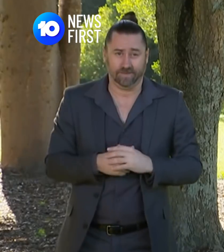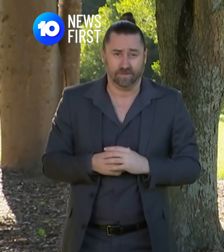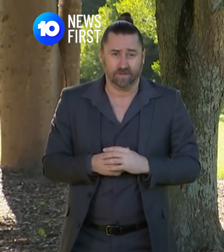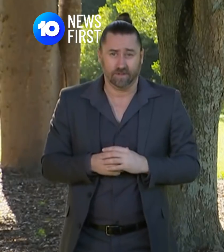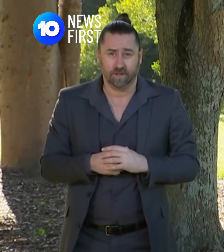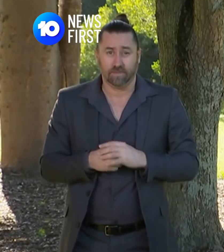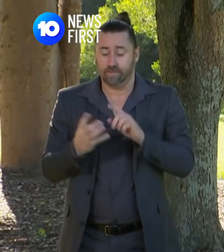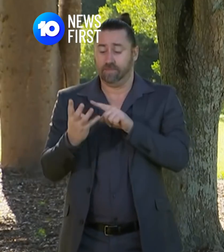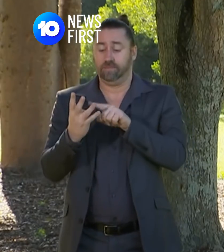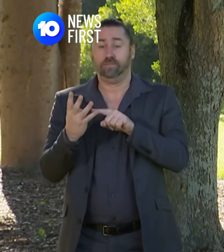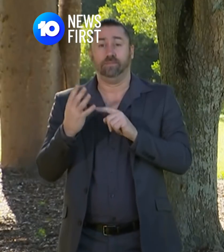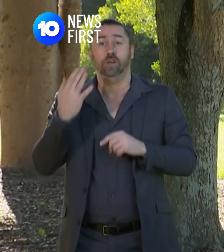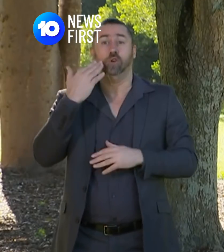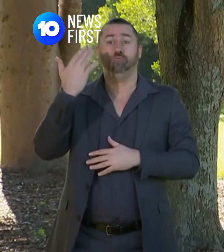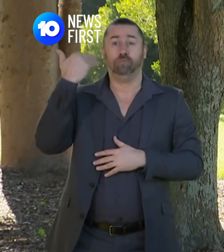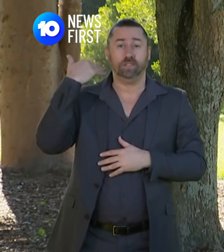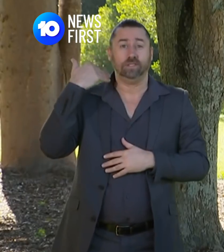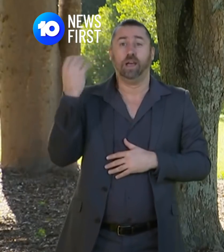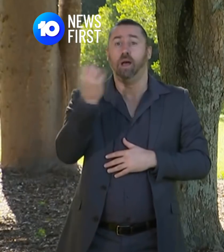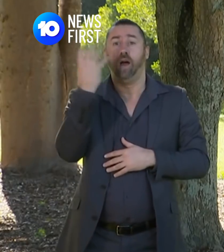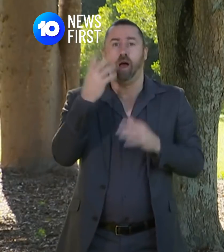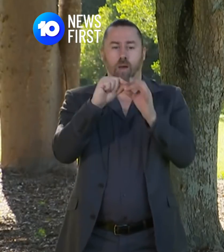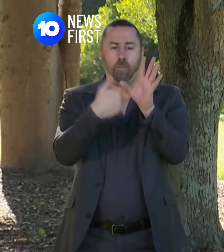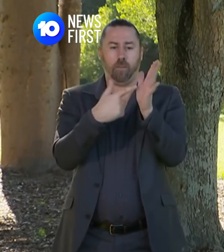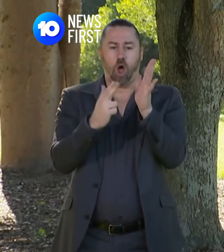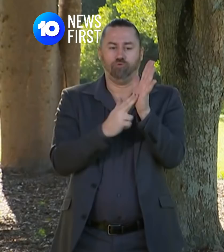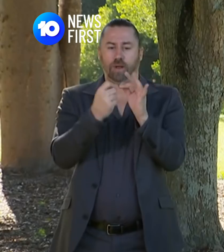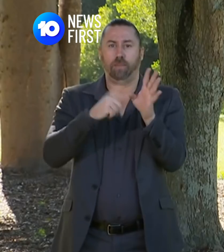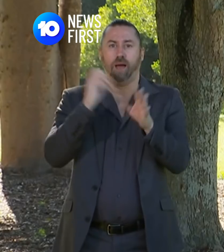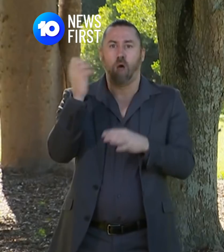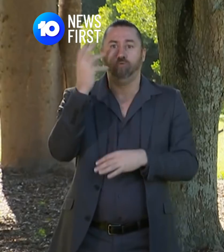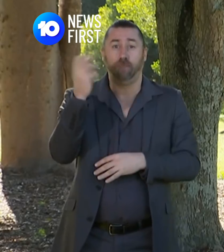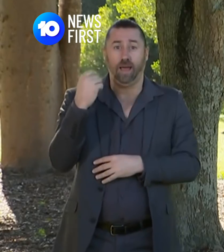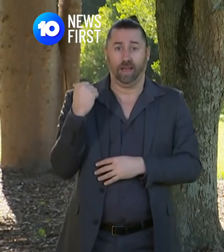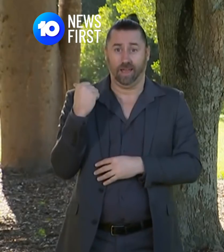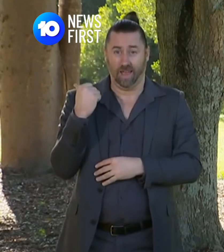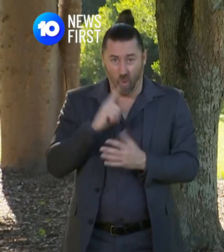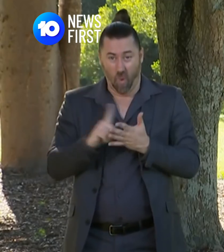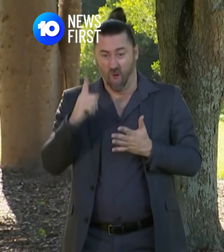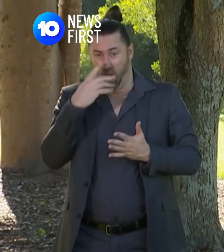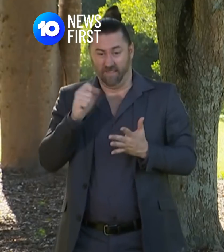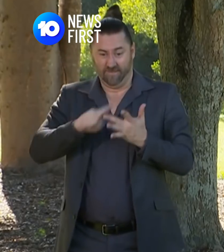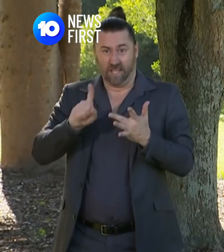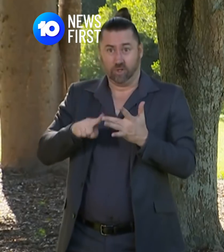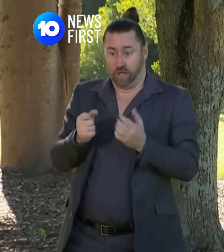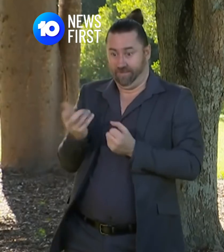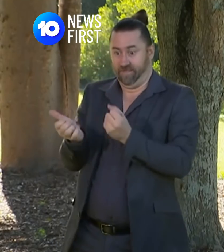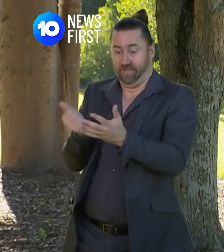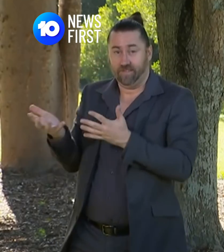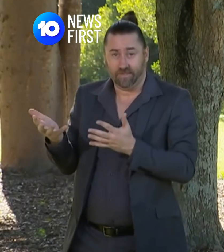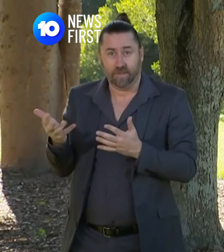been in Byron Bay during their infectious period. So we now have significant